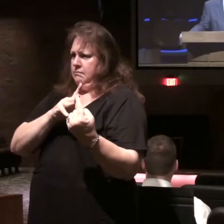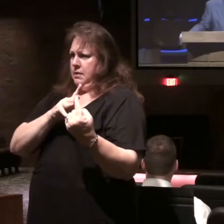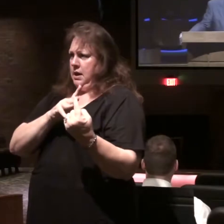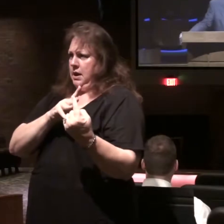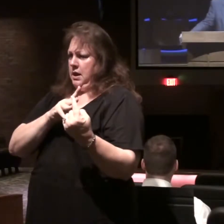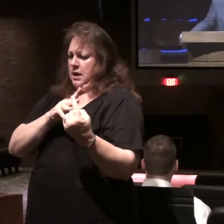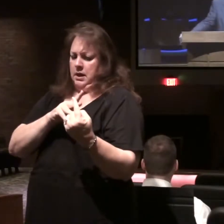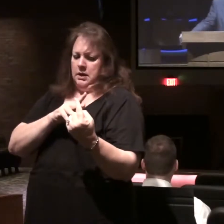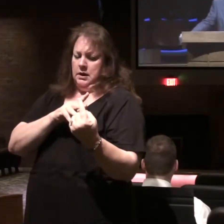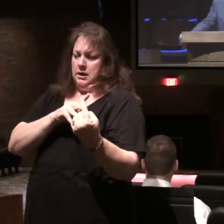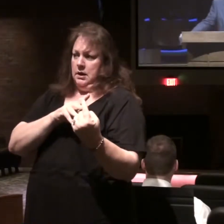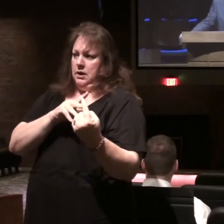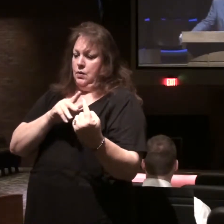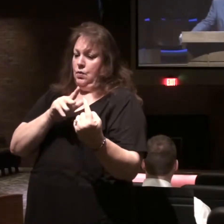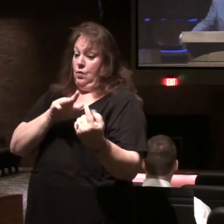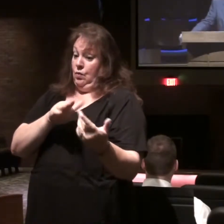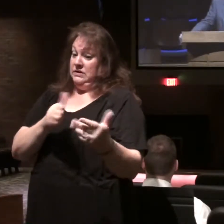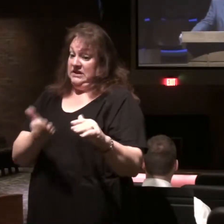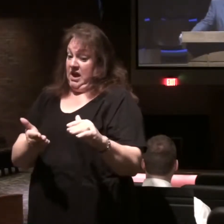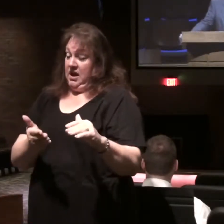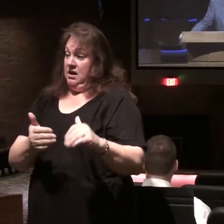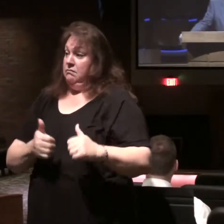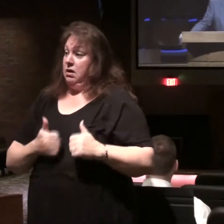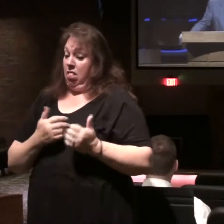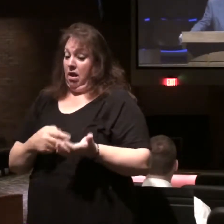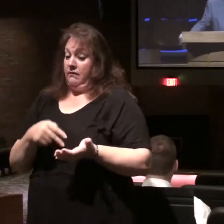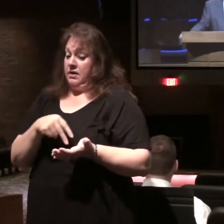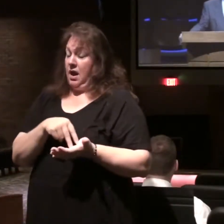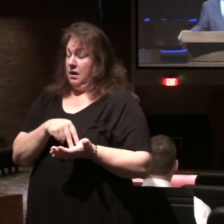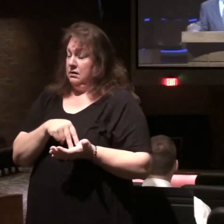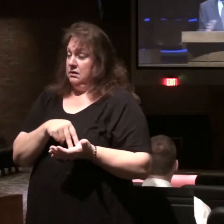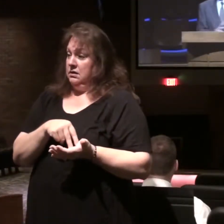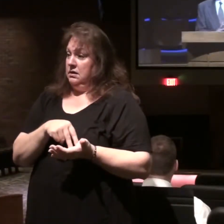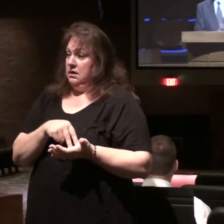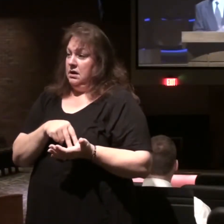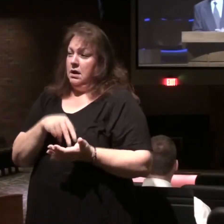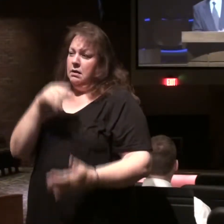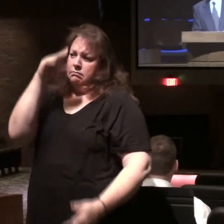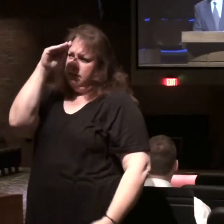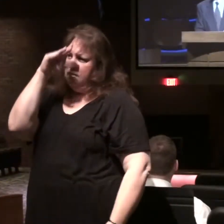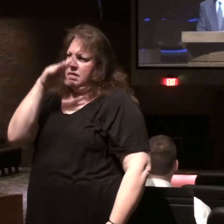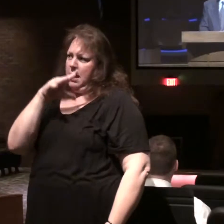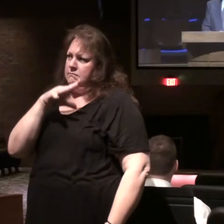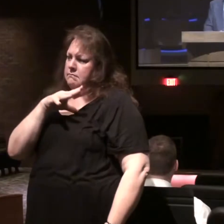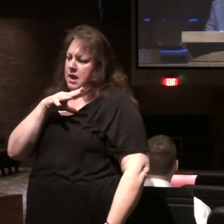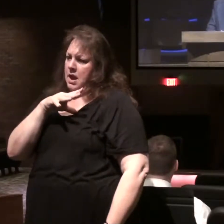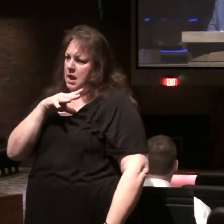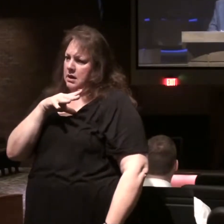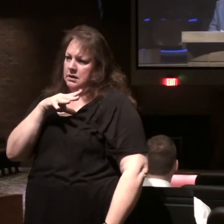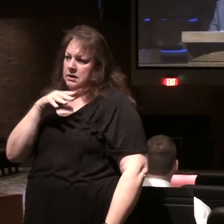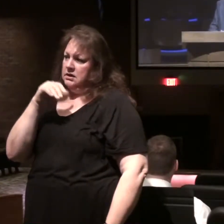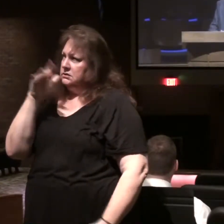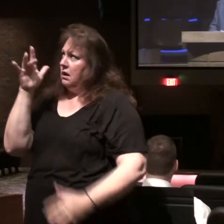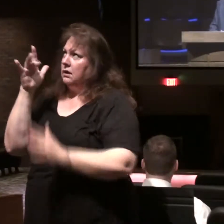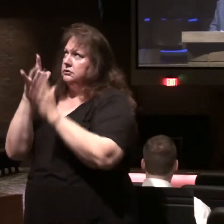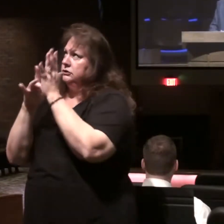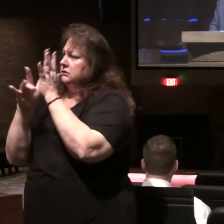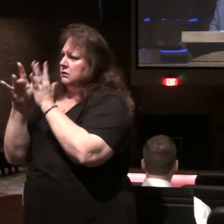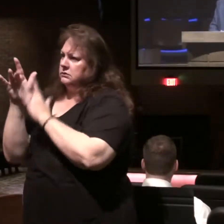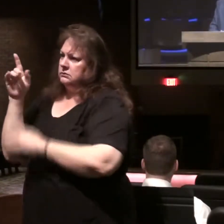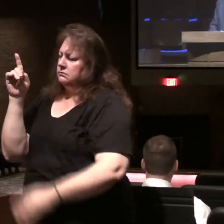raised from the dead. But that man, as we're talking about in Revelation chapter 17, is not Jesus Christ.